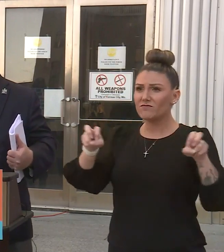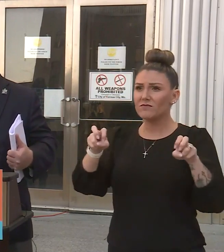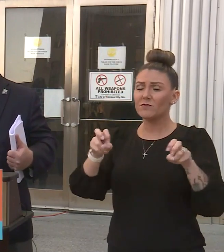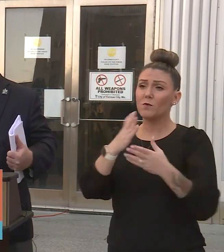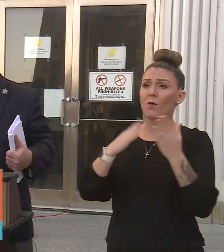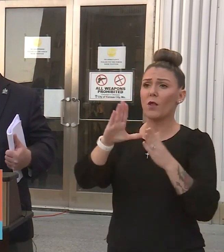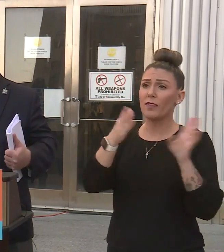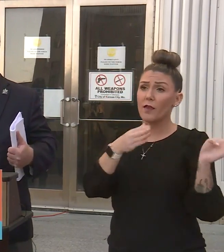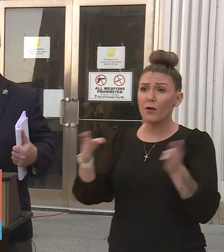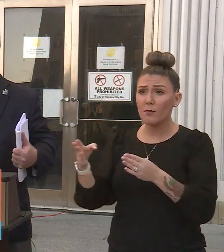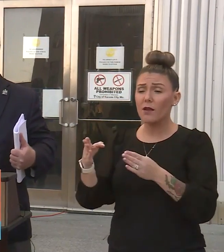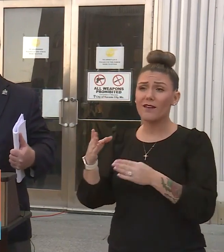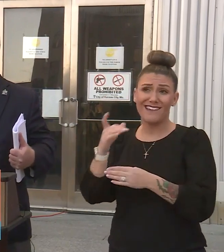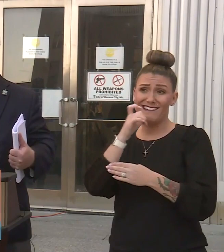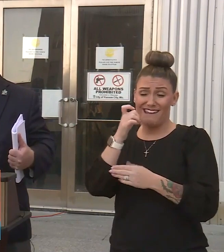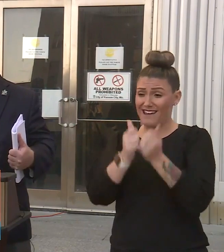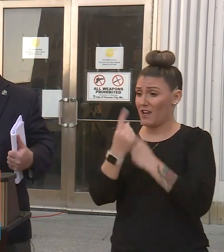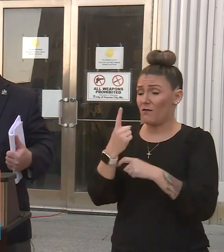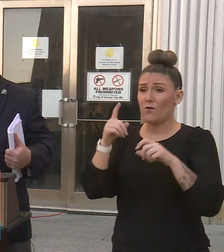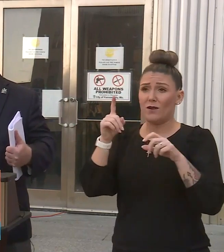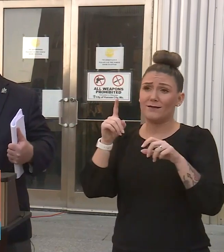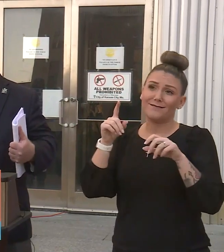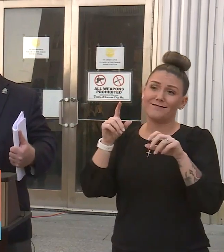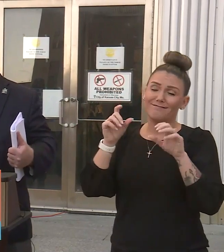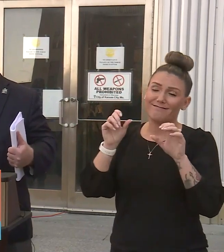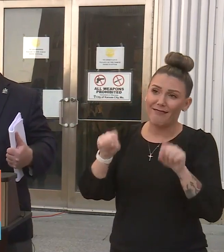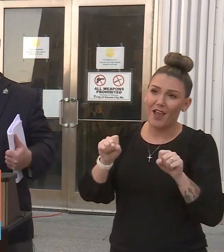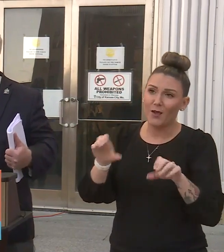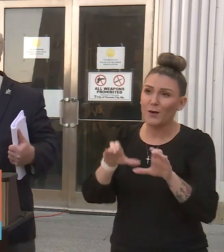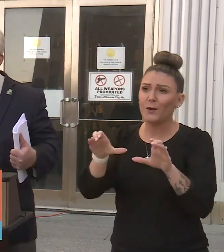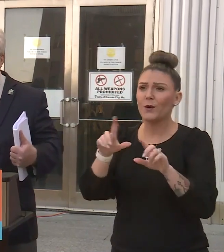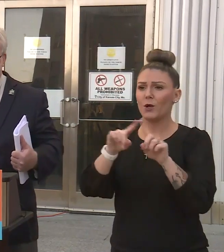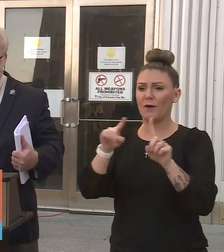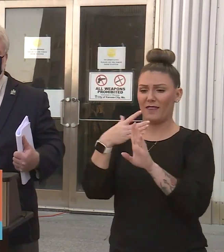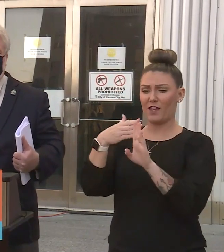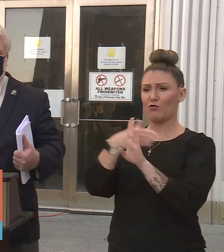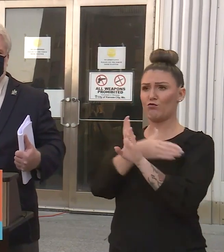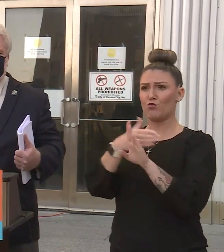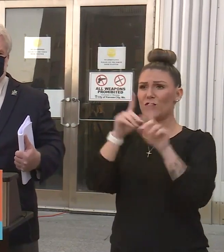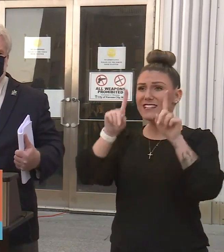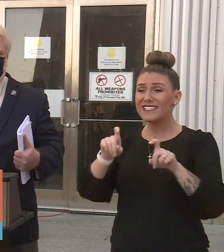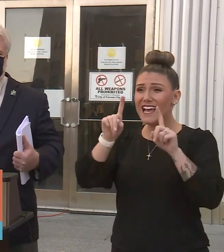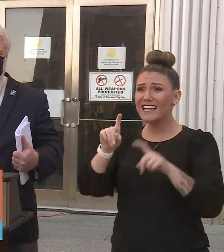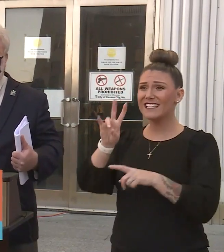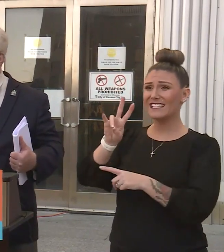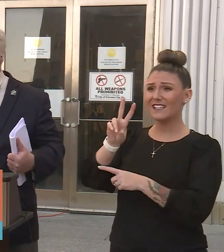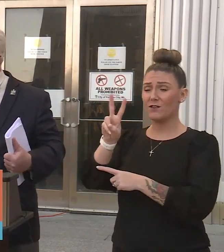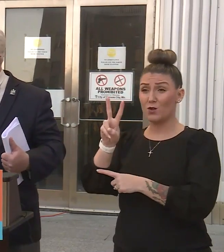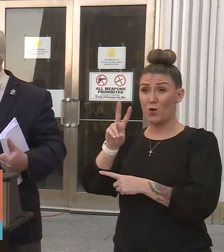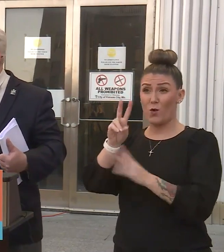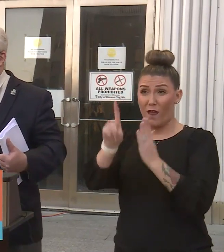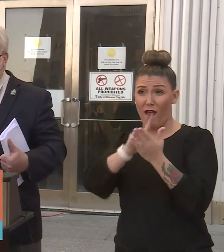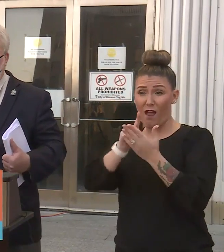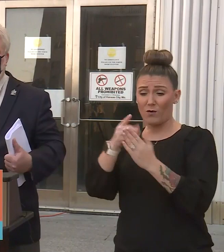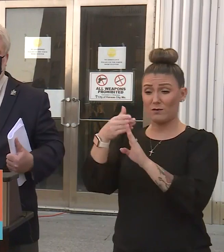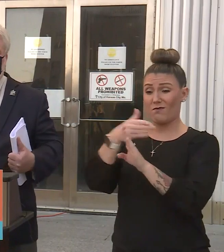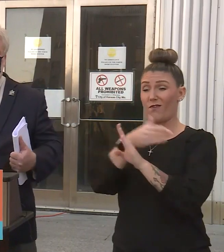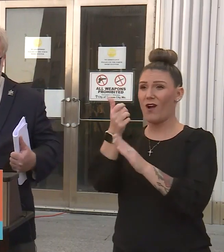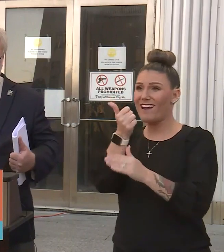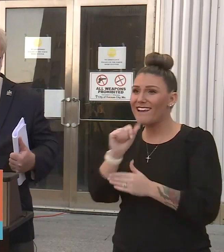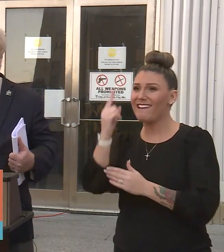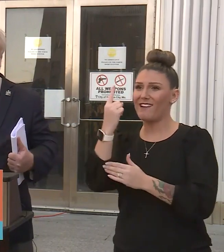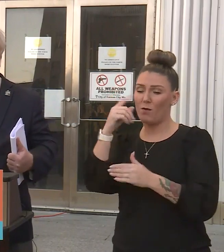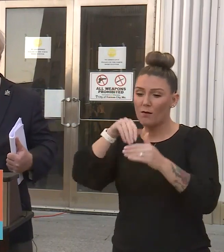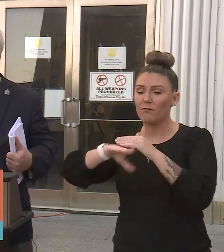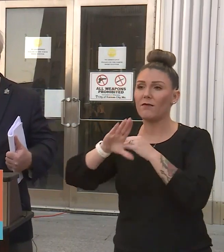plan, which not everybody can do, but they're able to pre-test 72 hours before anybody goes